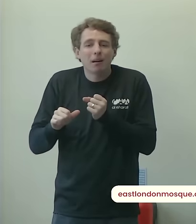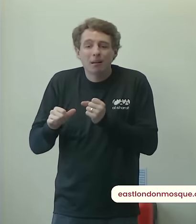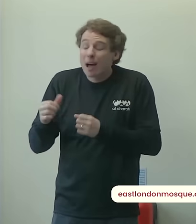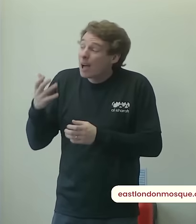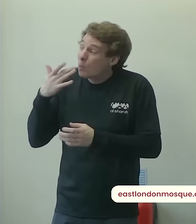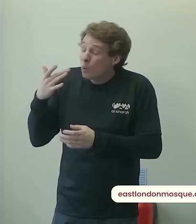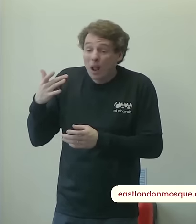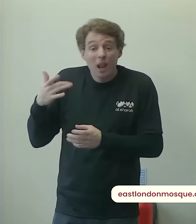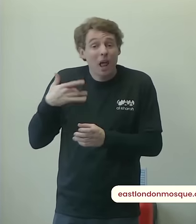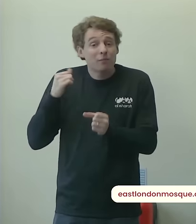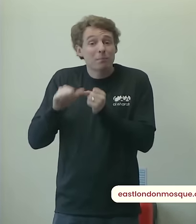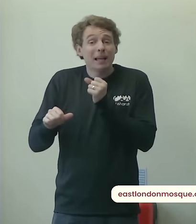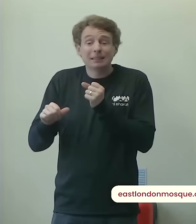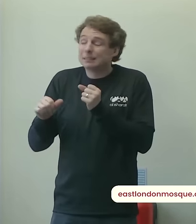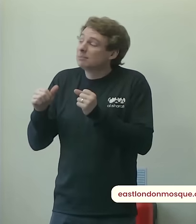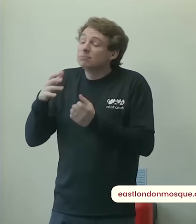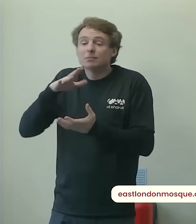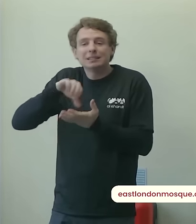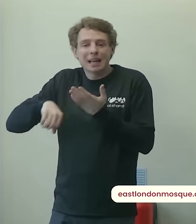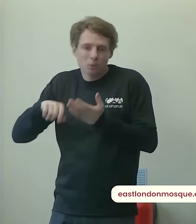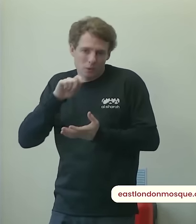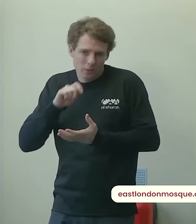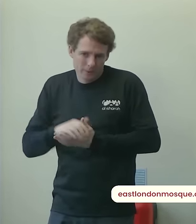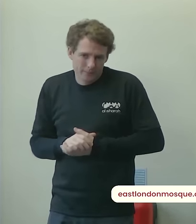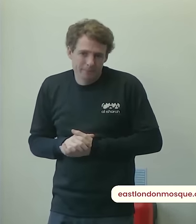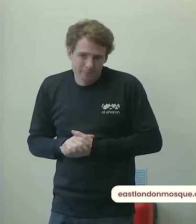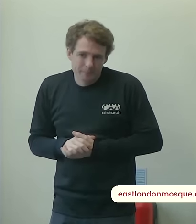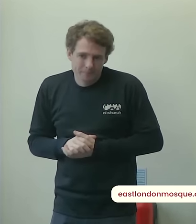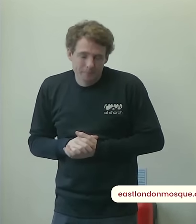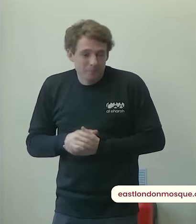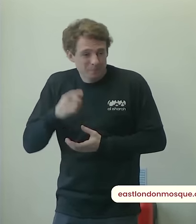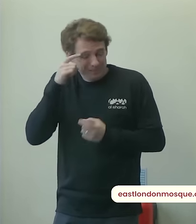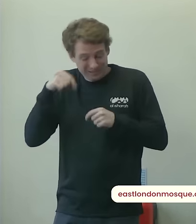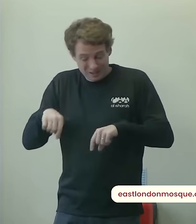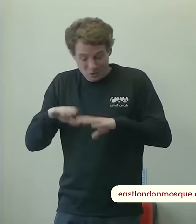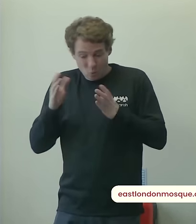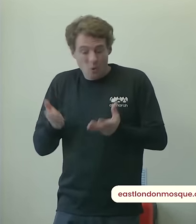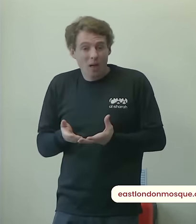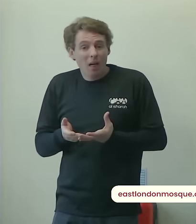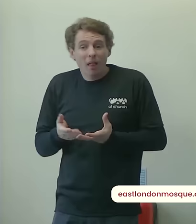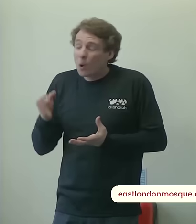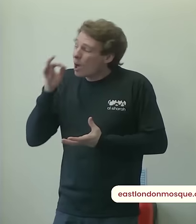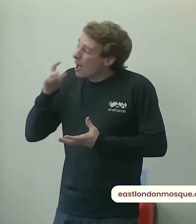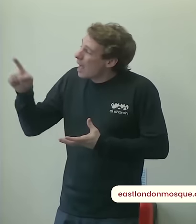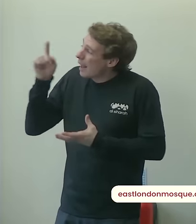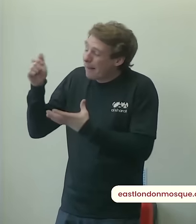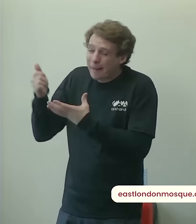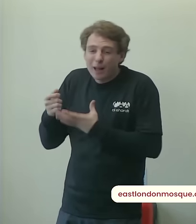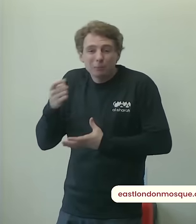make easy for me my world the worldly life because i have to live here another sunnah dua of the prophet